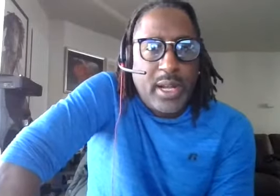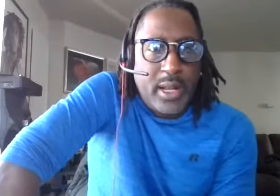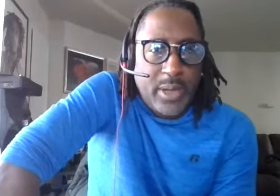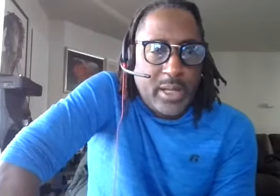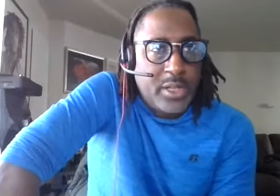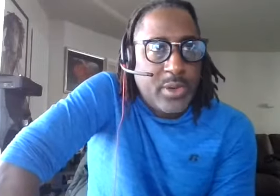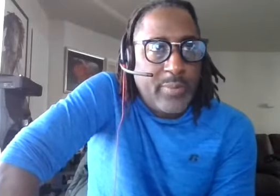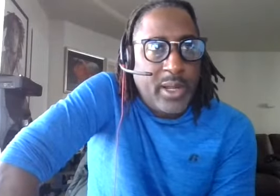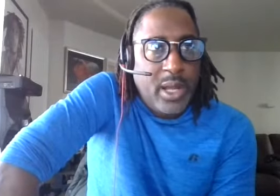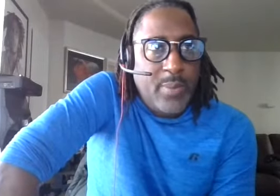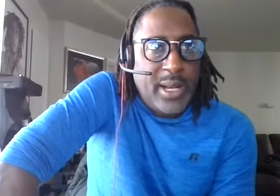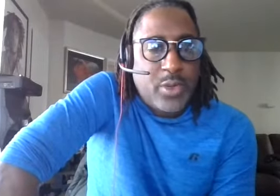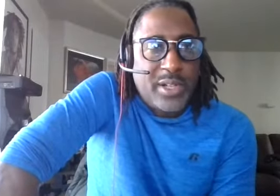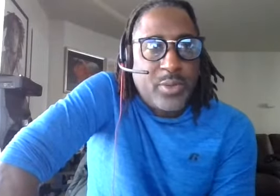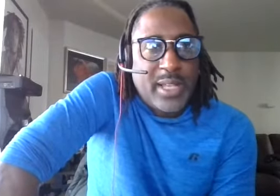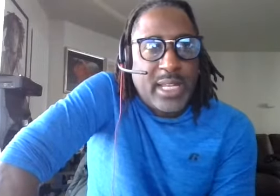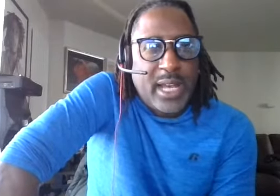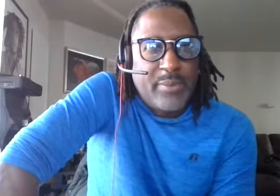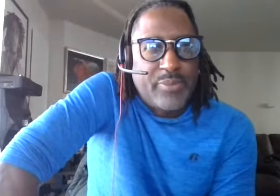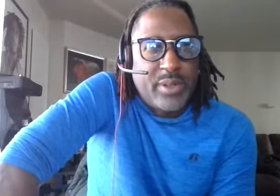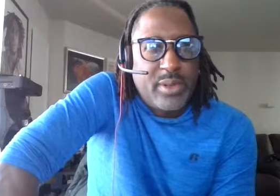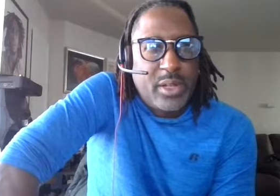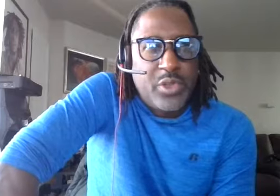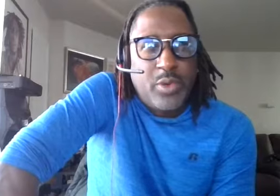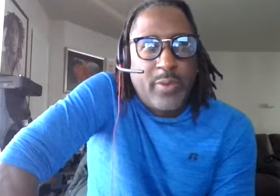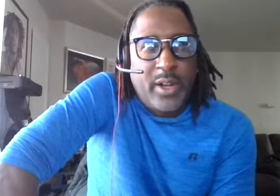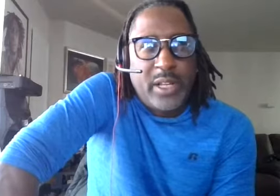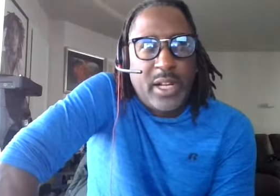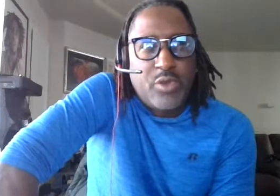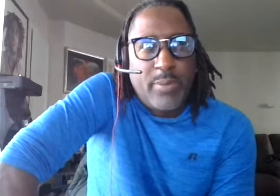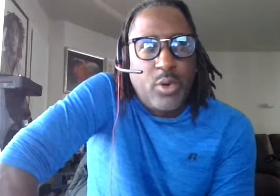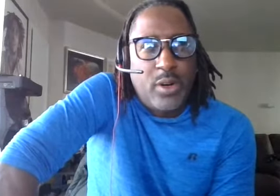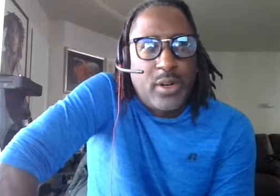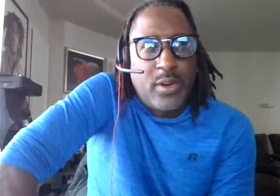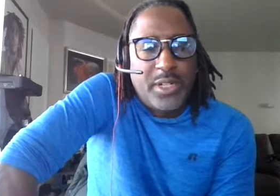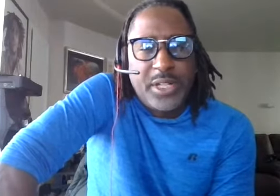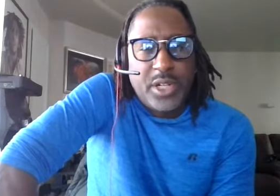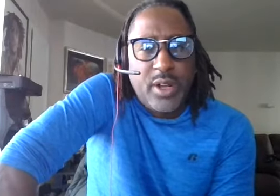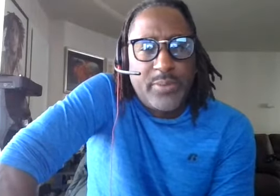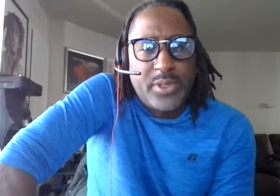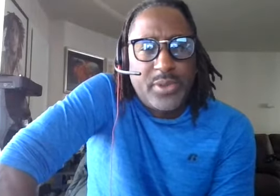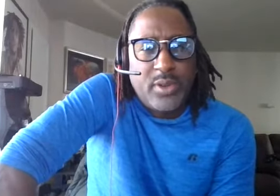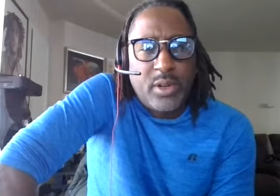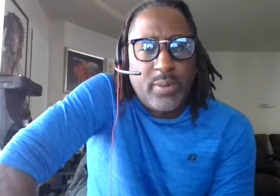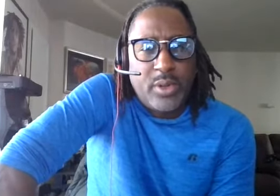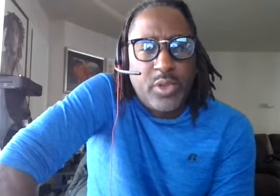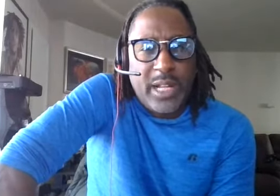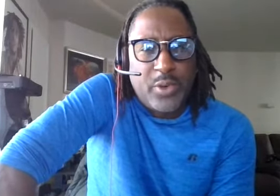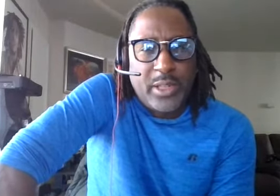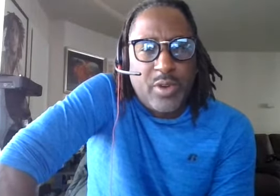i don't mean to cut you off but my next question was like uh are you still involved in on drum corps or teaching drums or you're not doing the